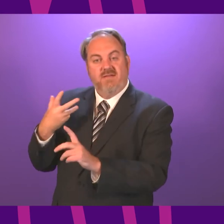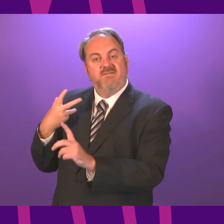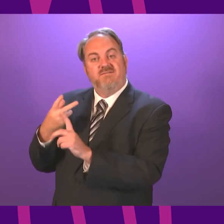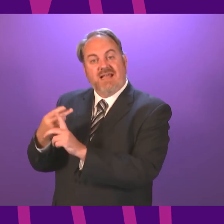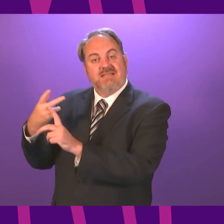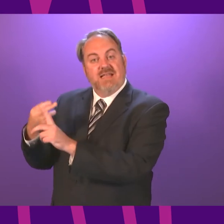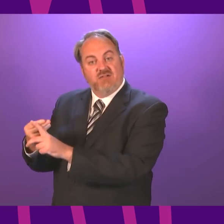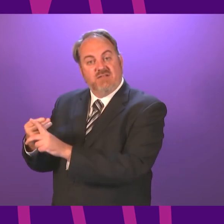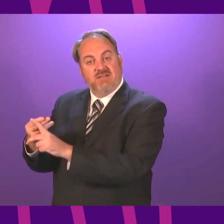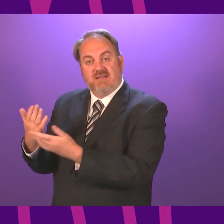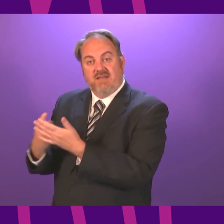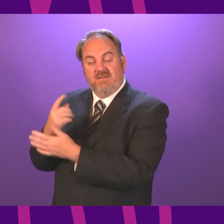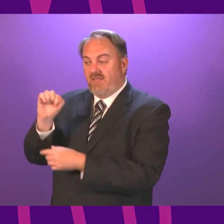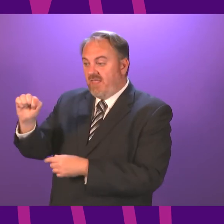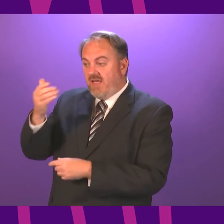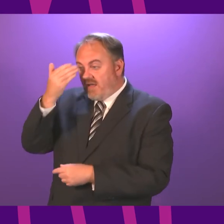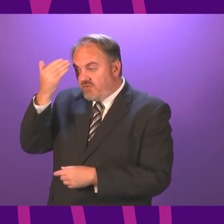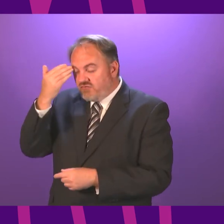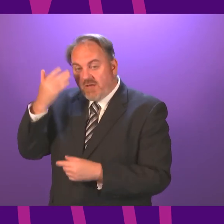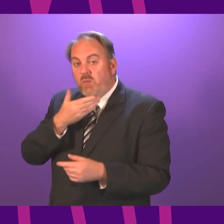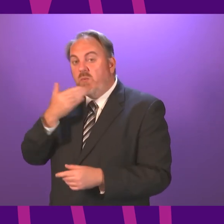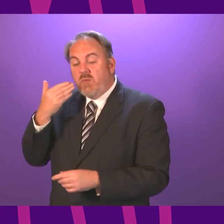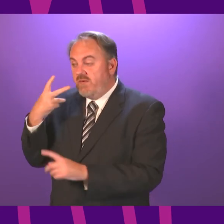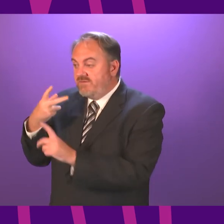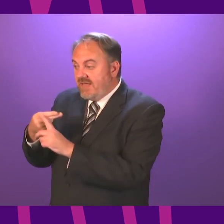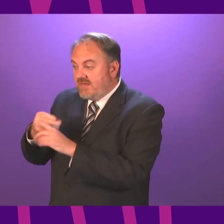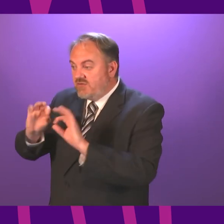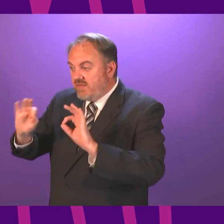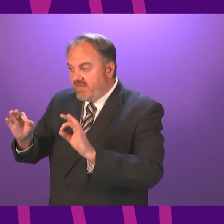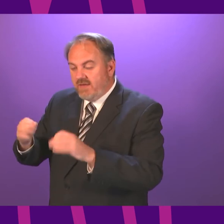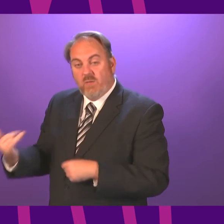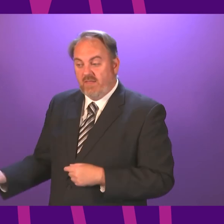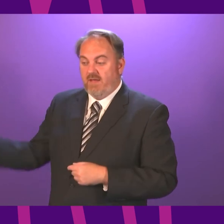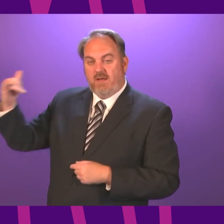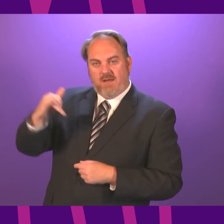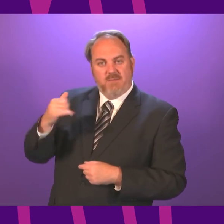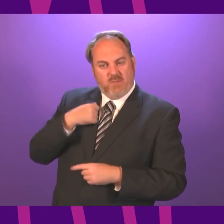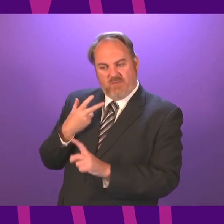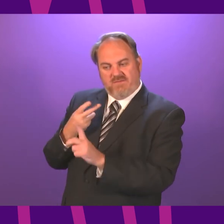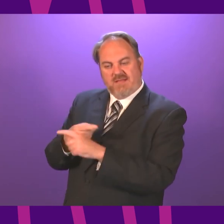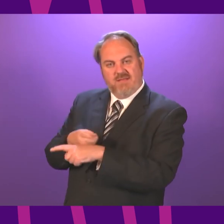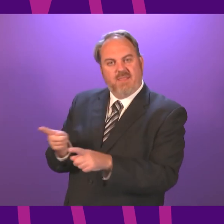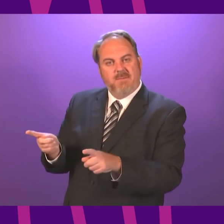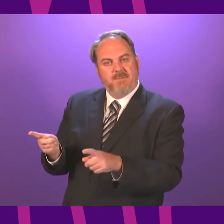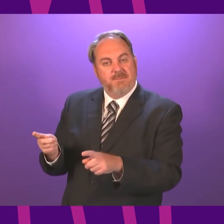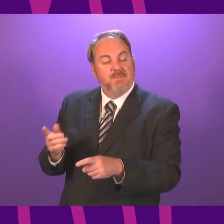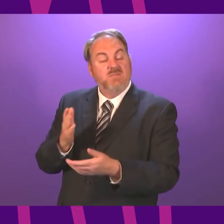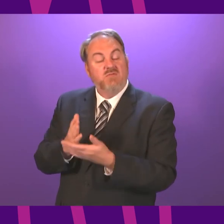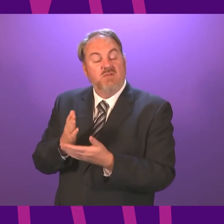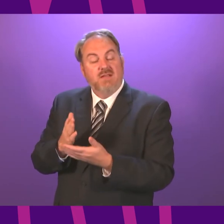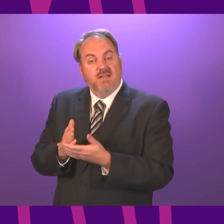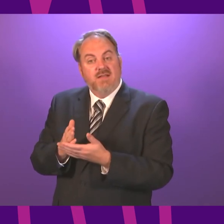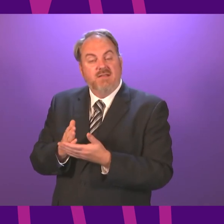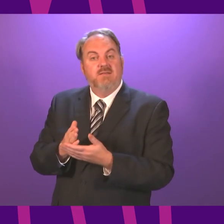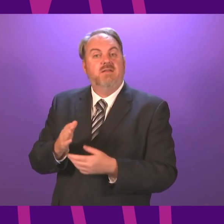here if they are coming from countries where they have not already been vaccinated. So these are issues that will be taken very seriously. We learned a great deal, not all of it